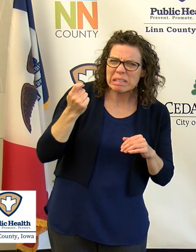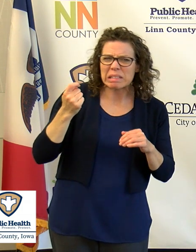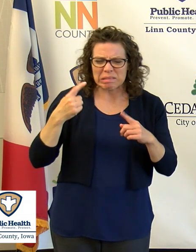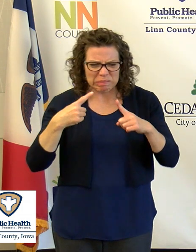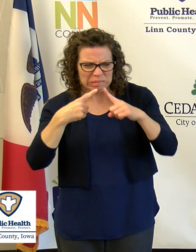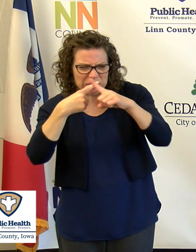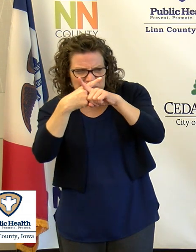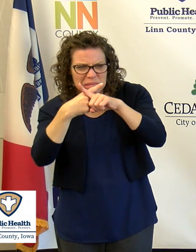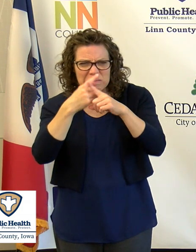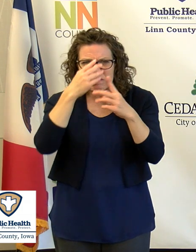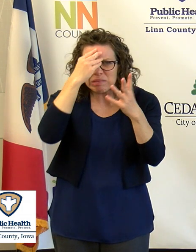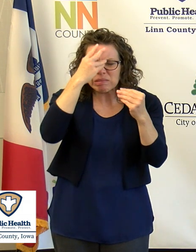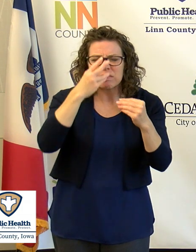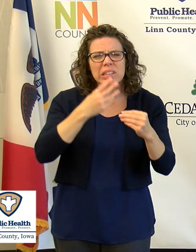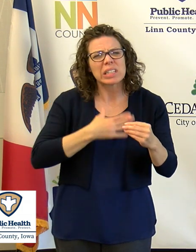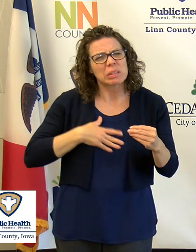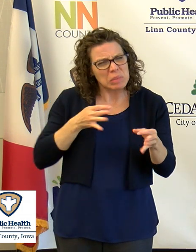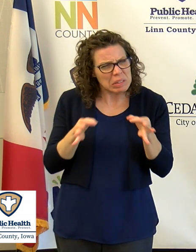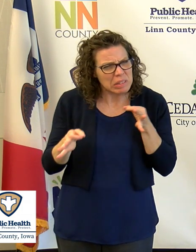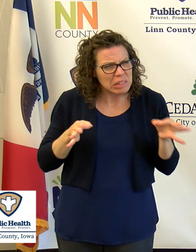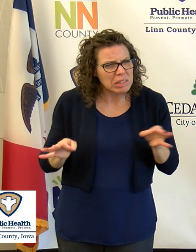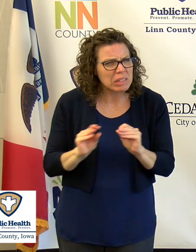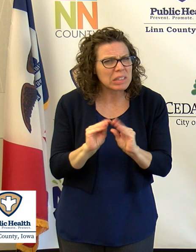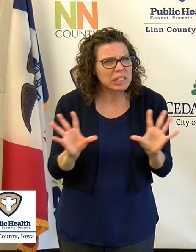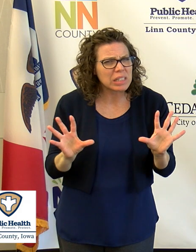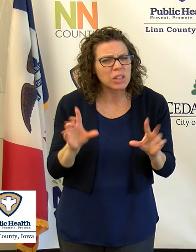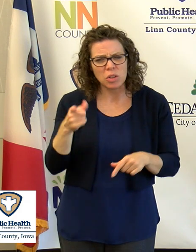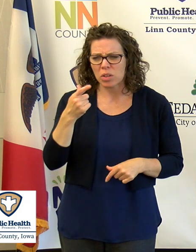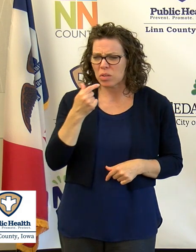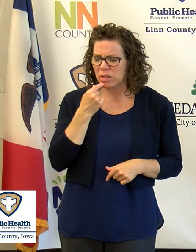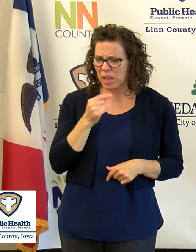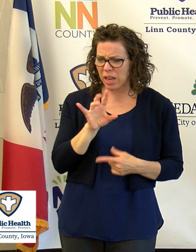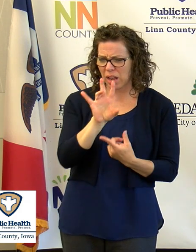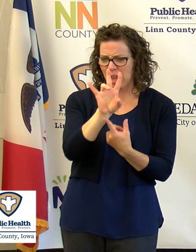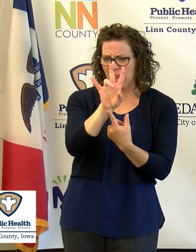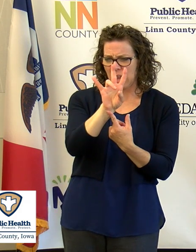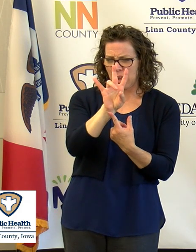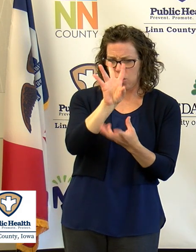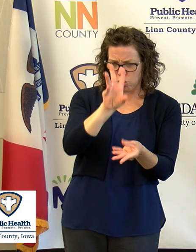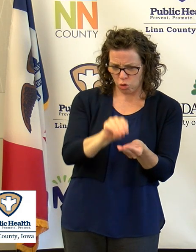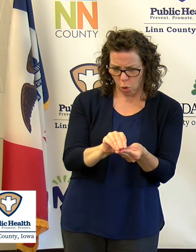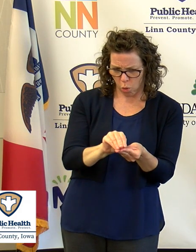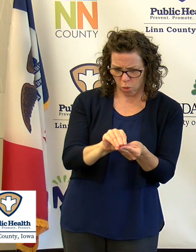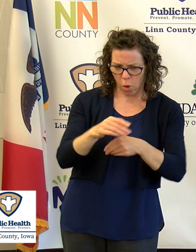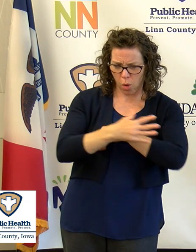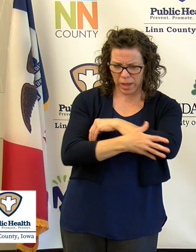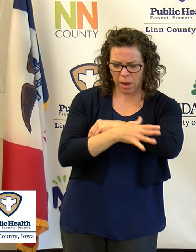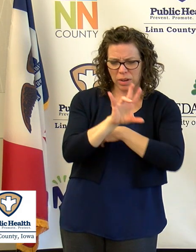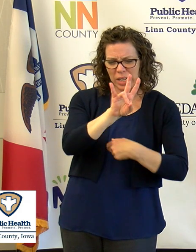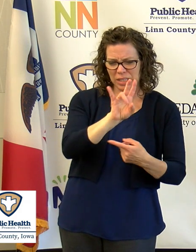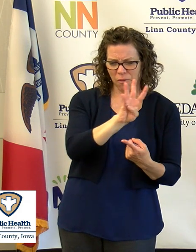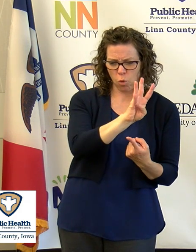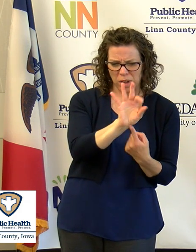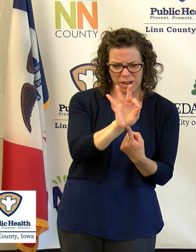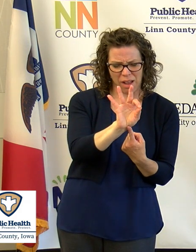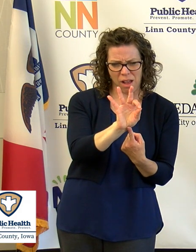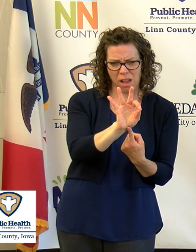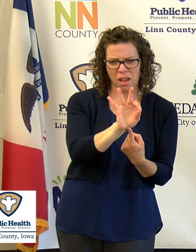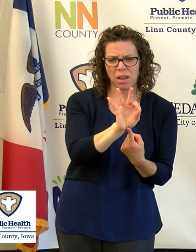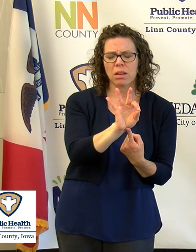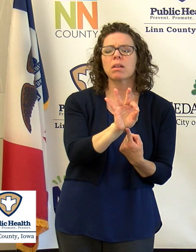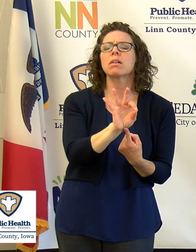you just reported 749 total cases in the county. And right now